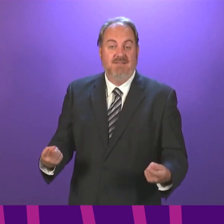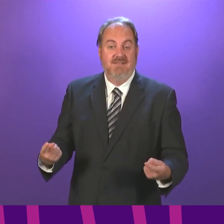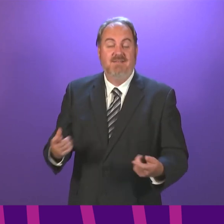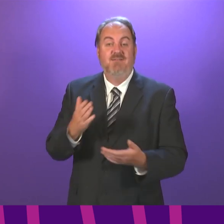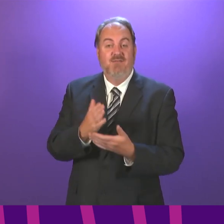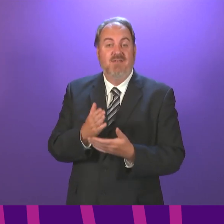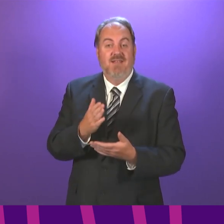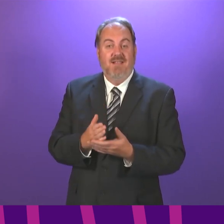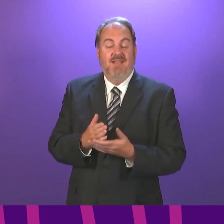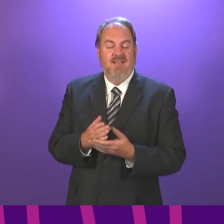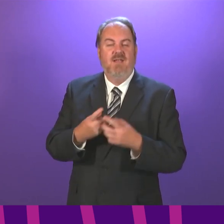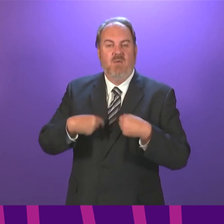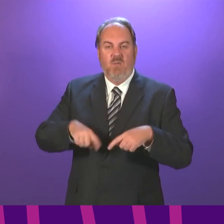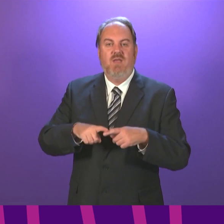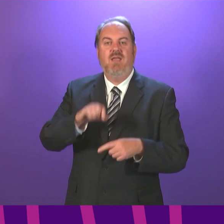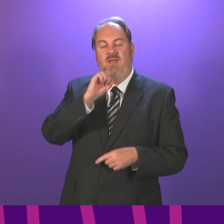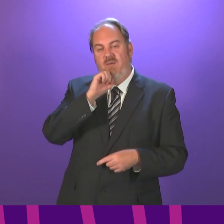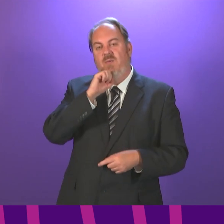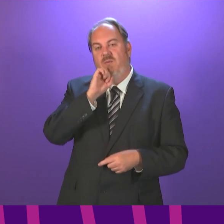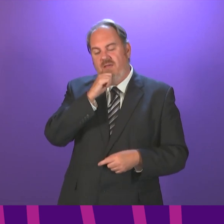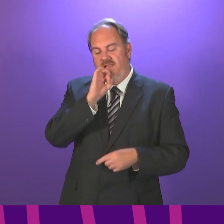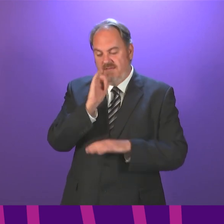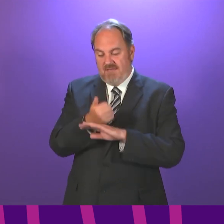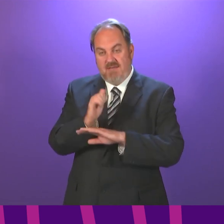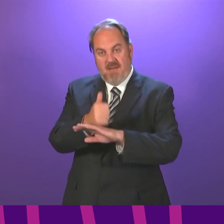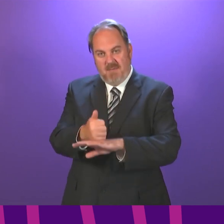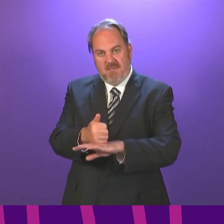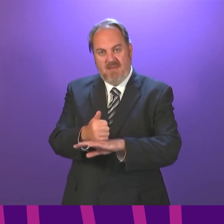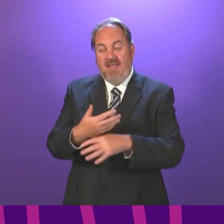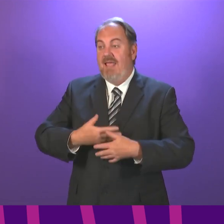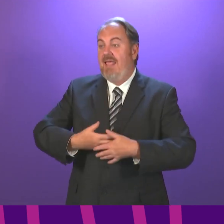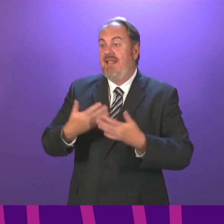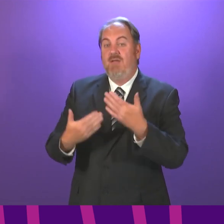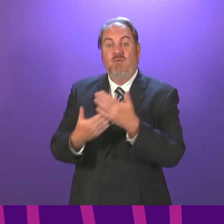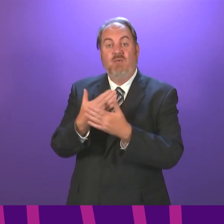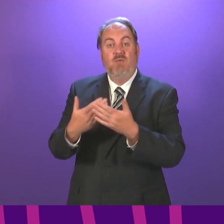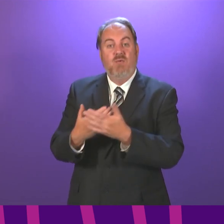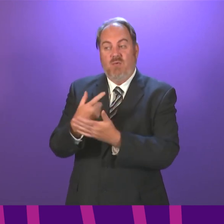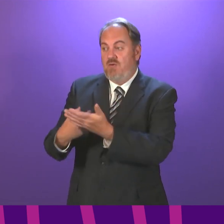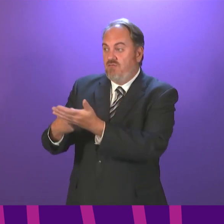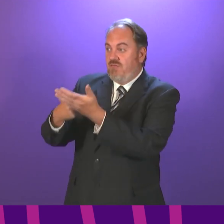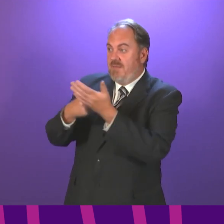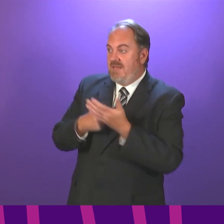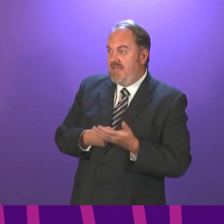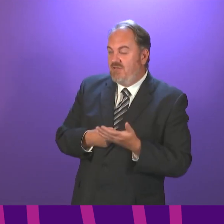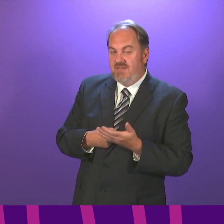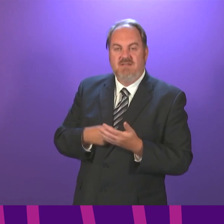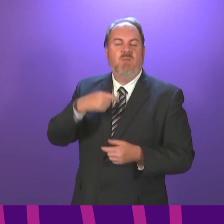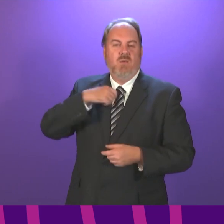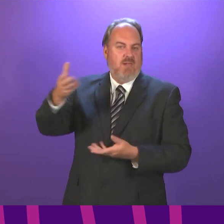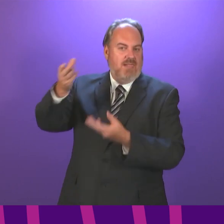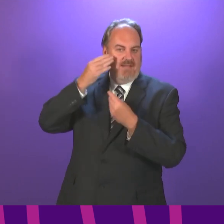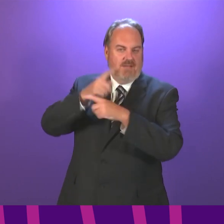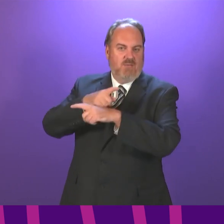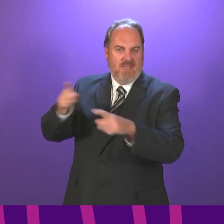to operationalise and implement any new recommendations as quickly as we can. In trying